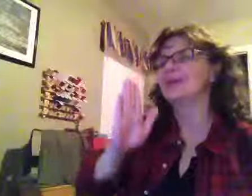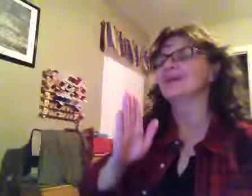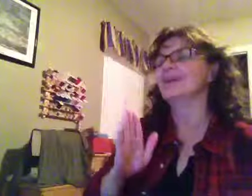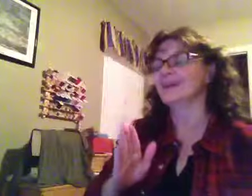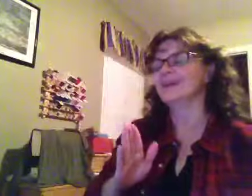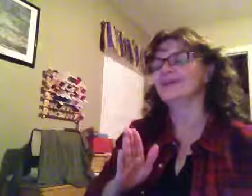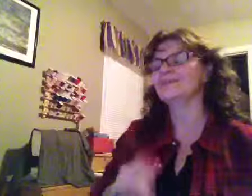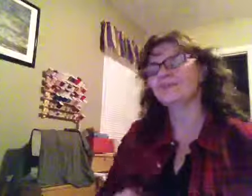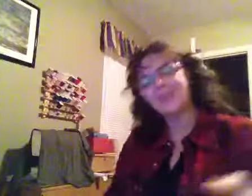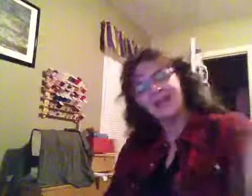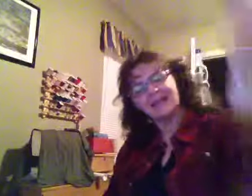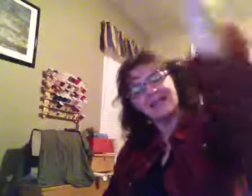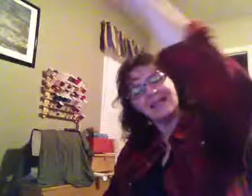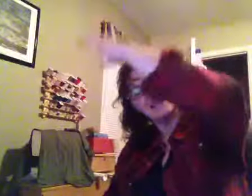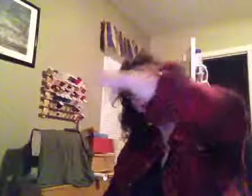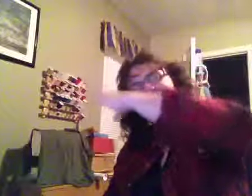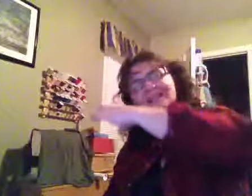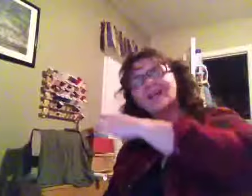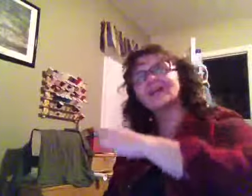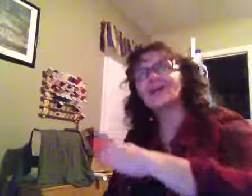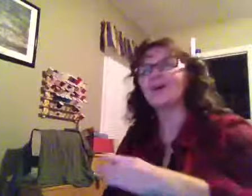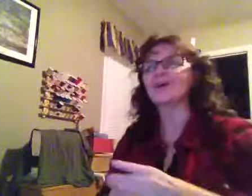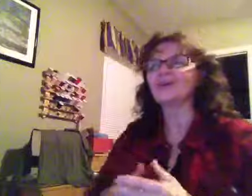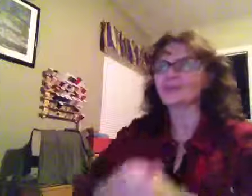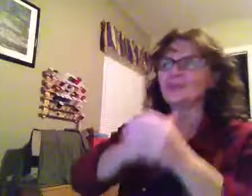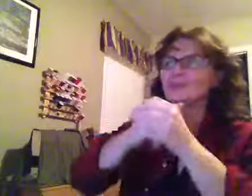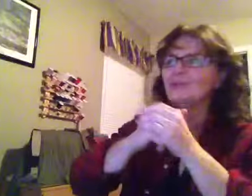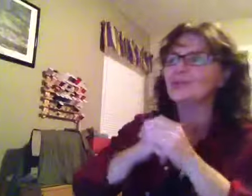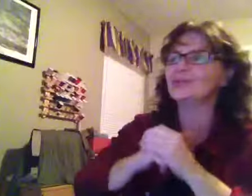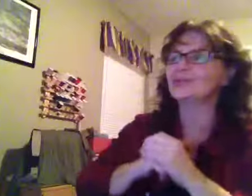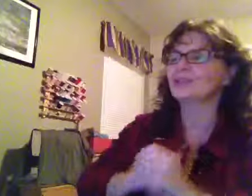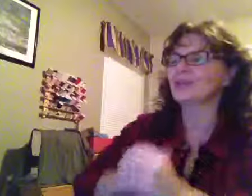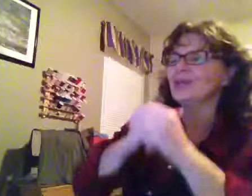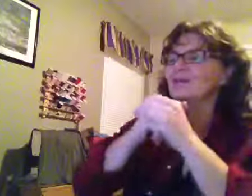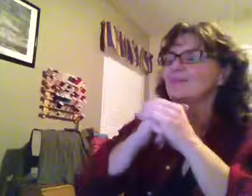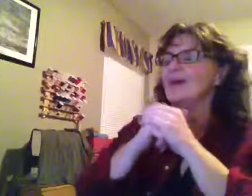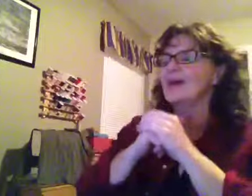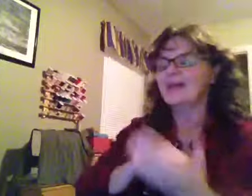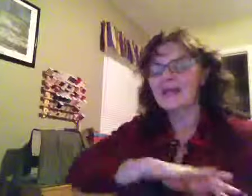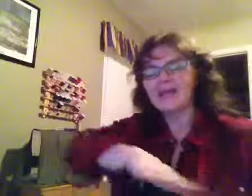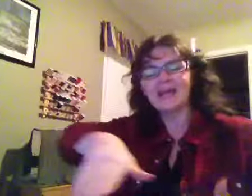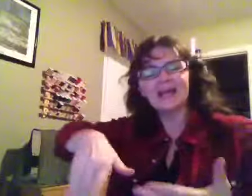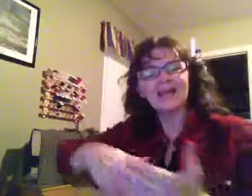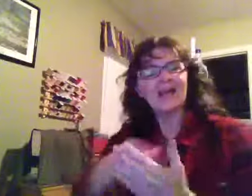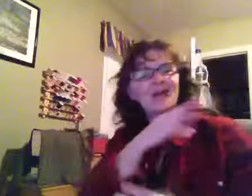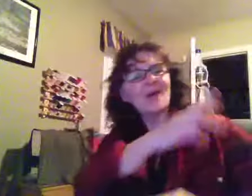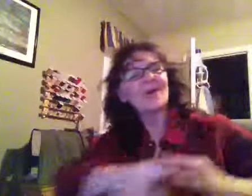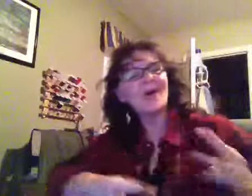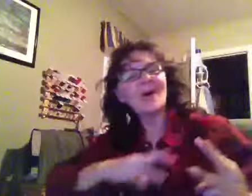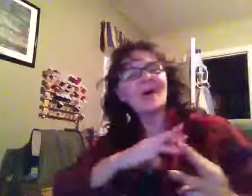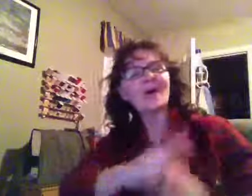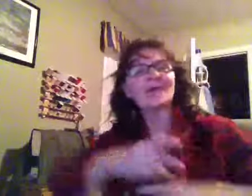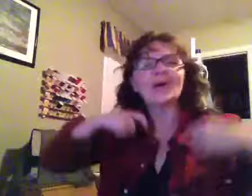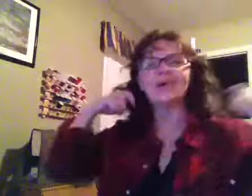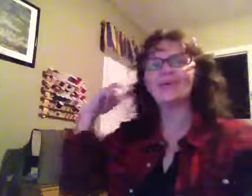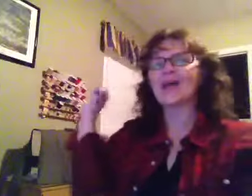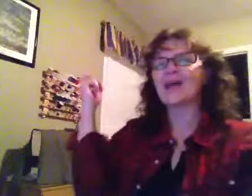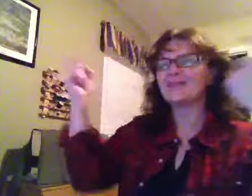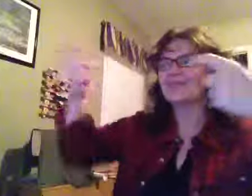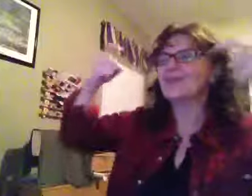This is a call to worship Letting it go all around the